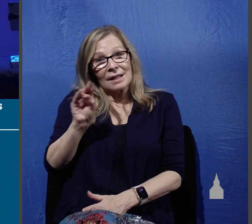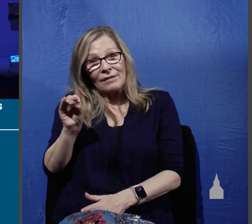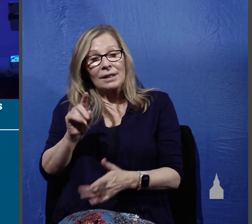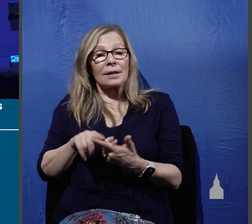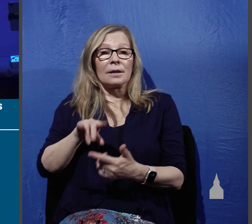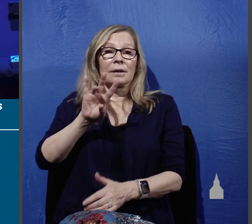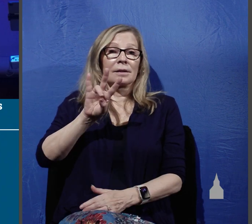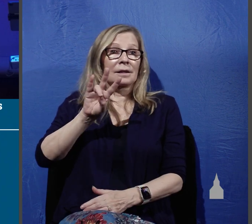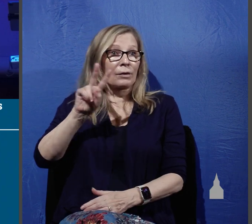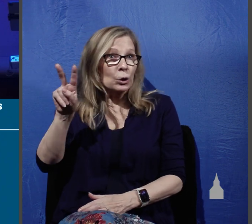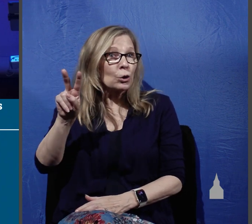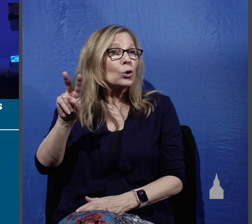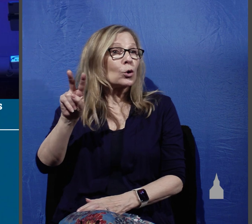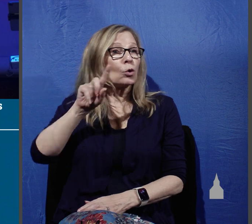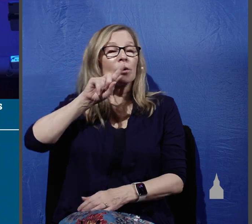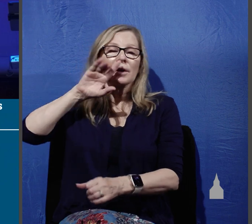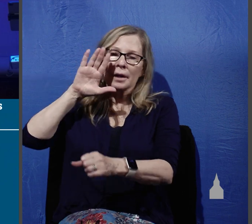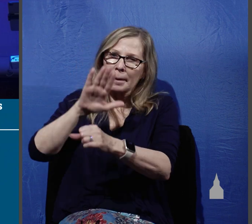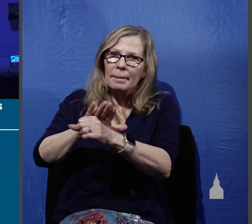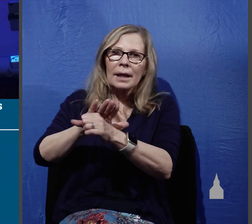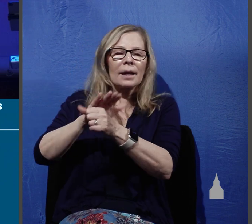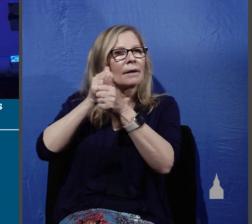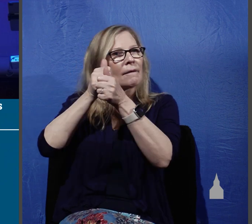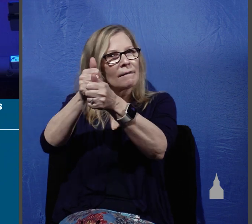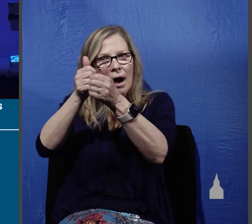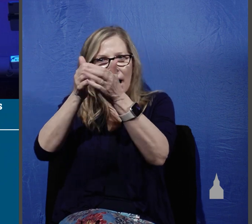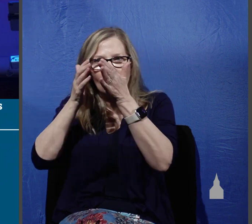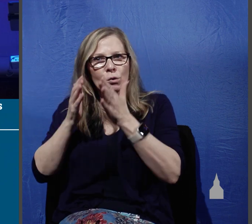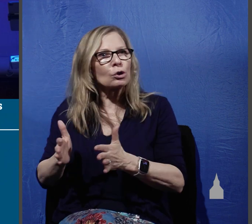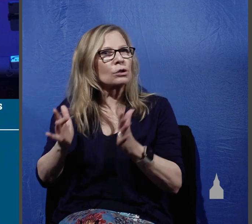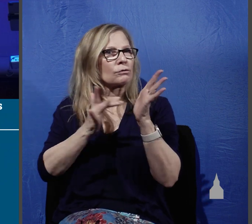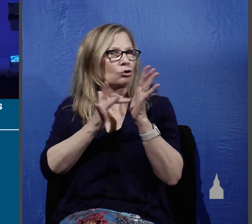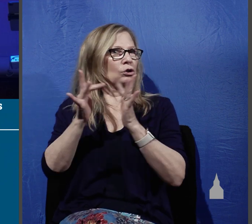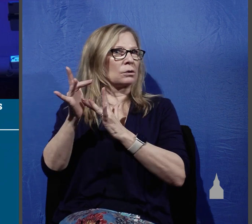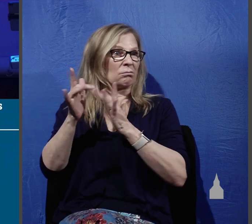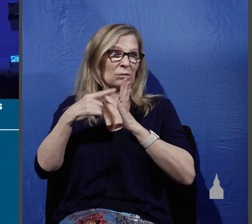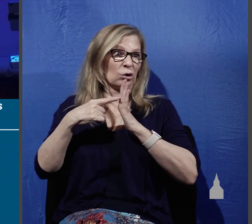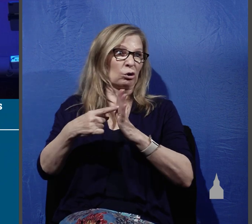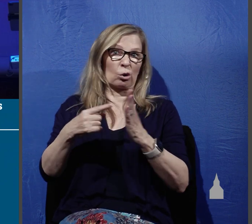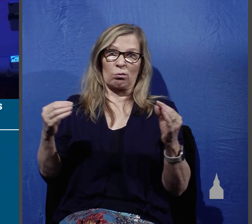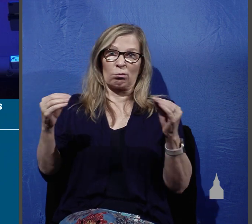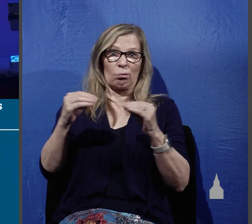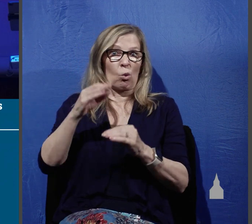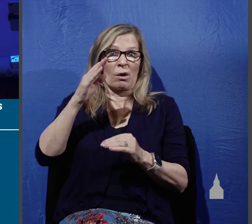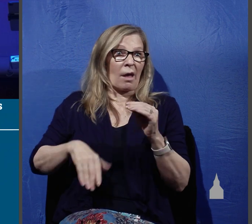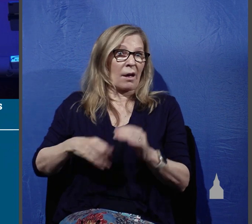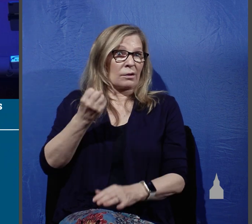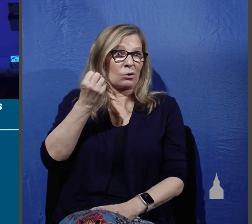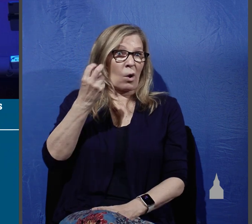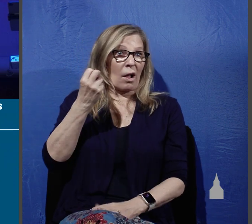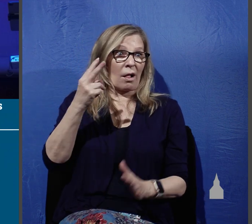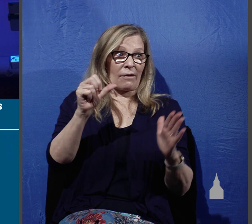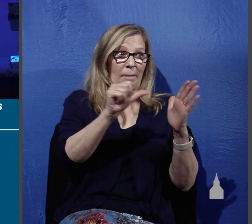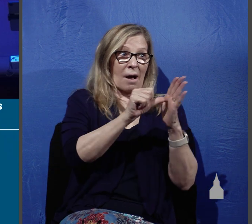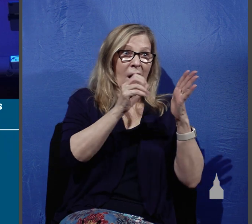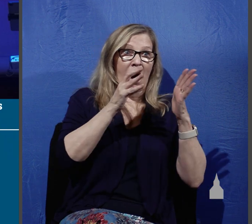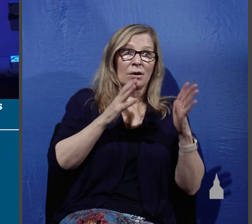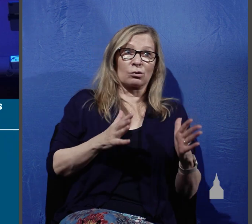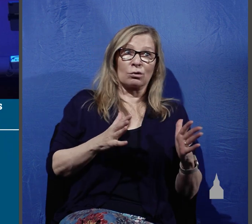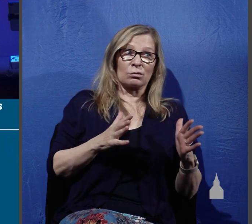were committed followers of Jesus, what it does reveal is that there were more than 12 apostles who were his followers.